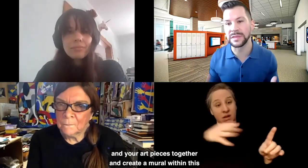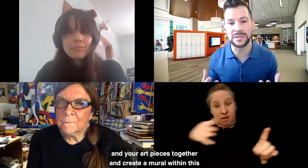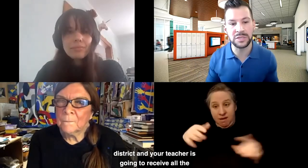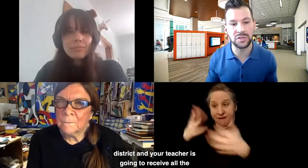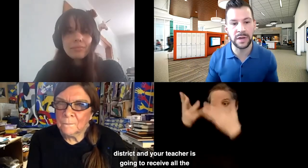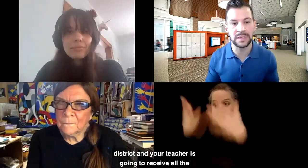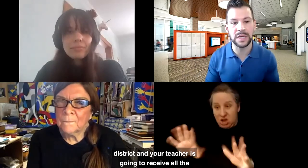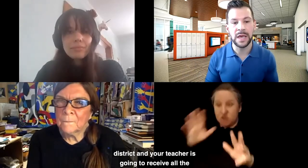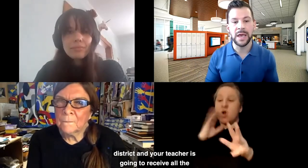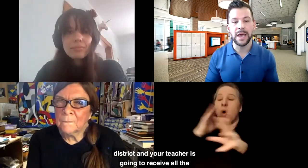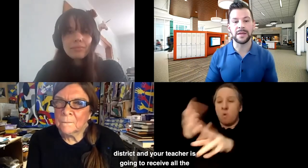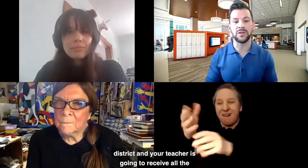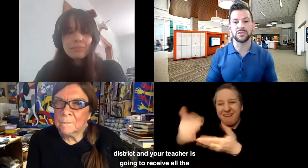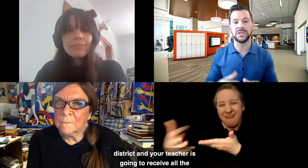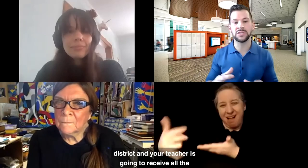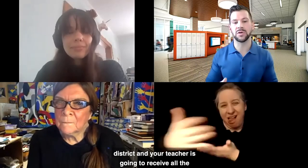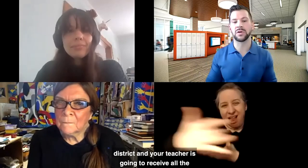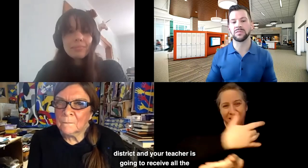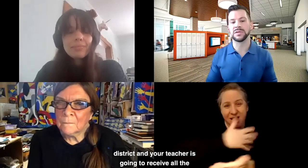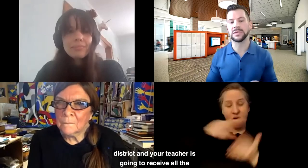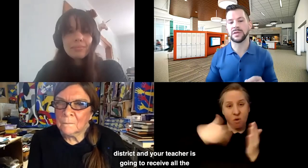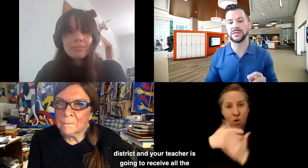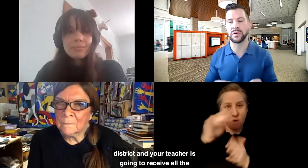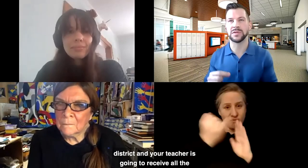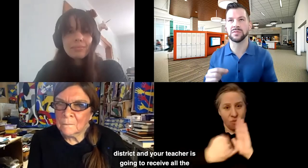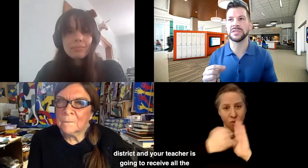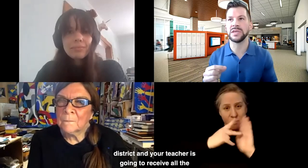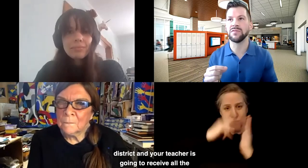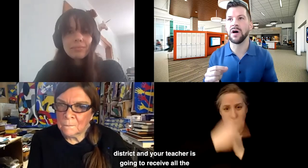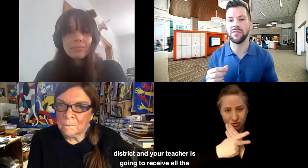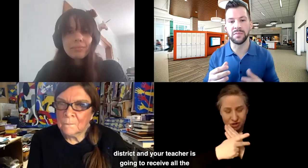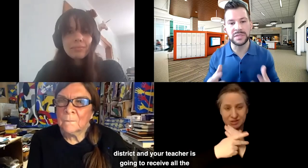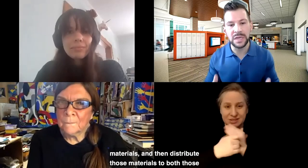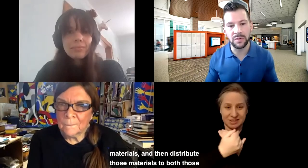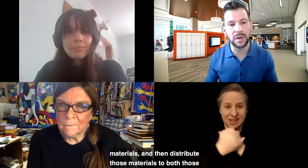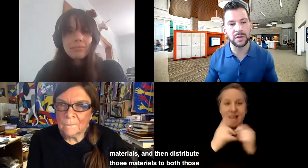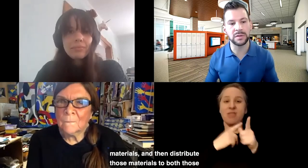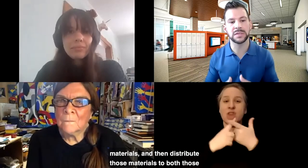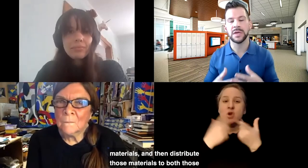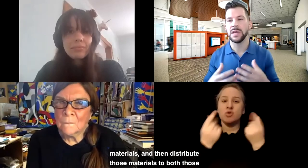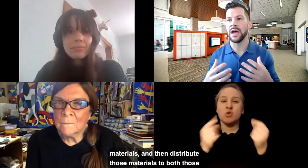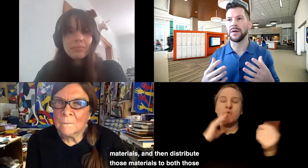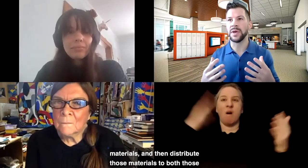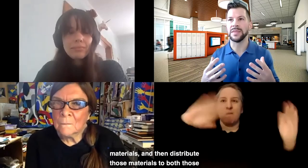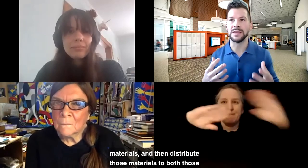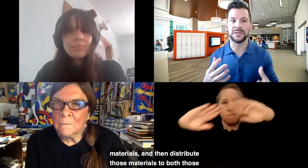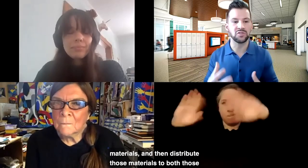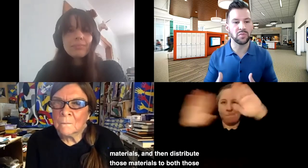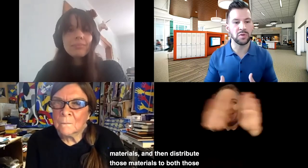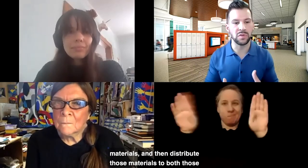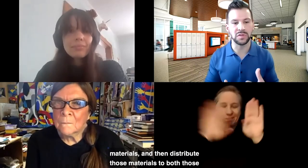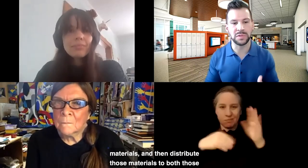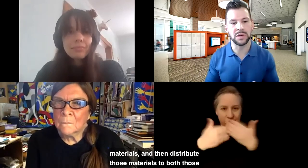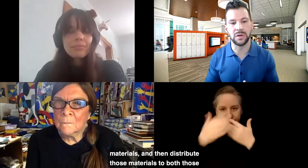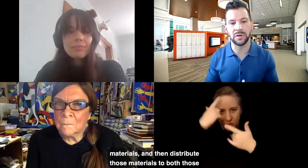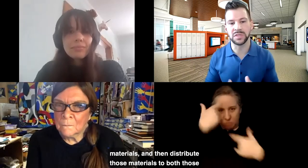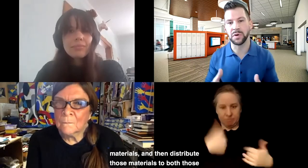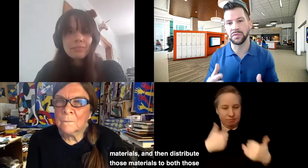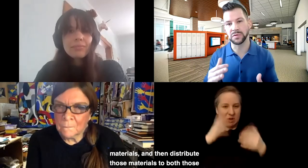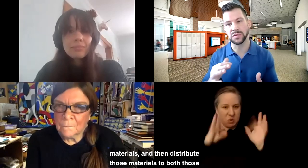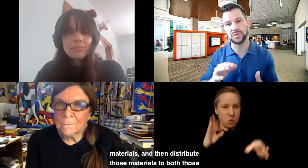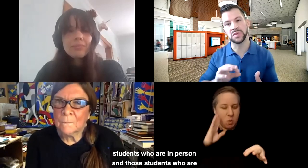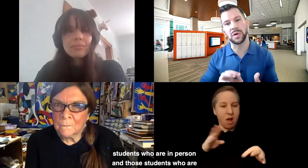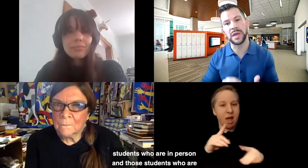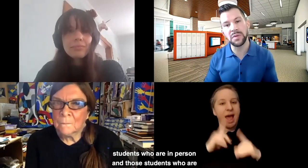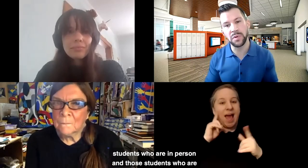mural within this district, and your teacher are going to, is going to receive all of the materials, um, and then distribute those materials